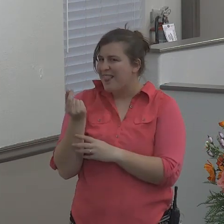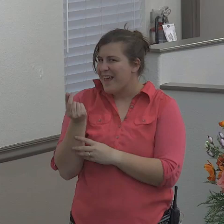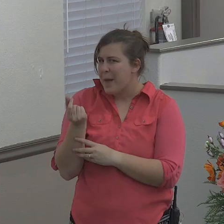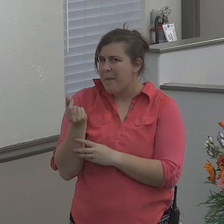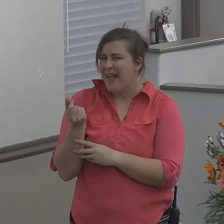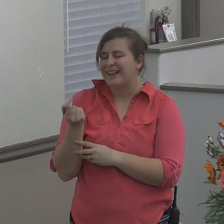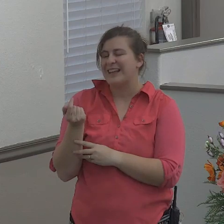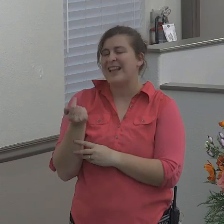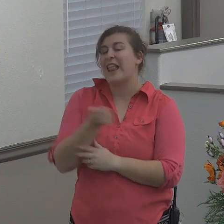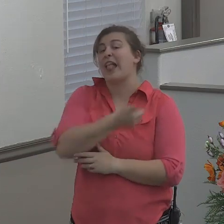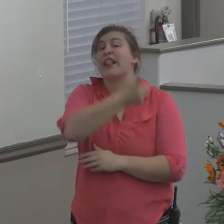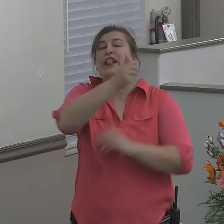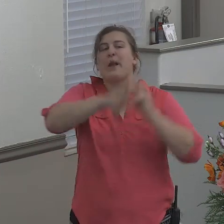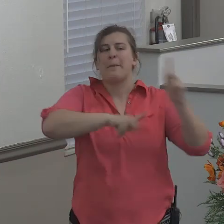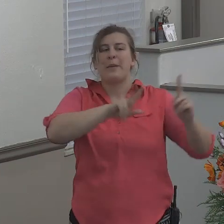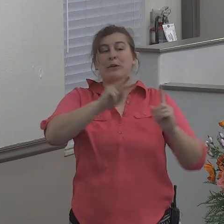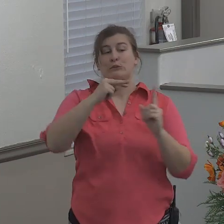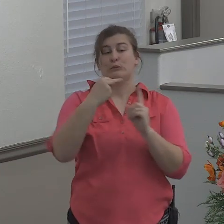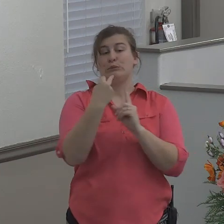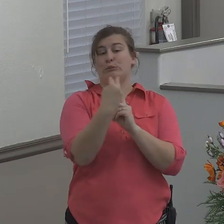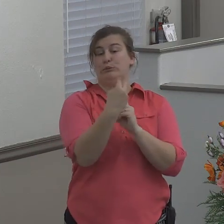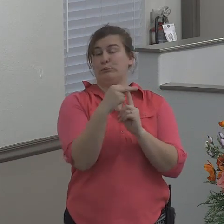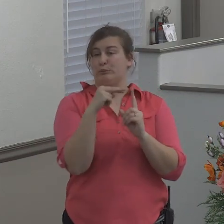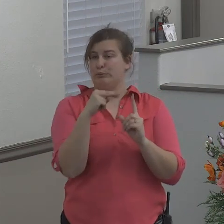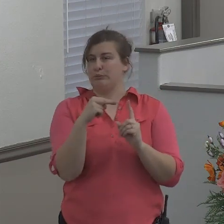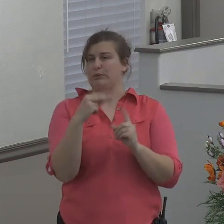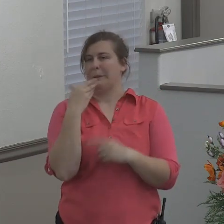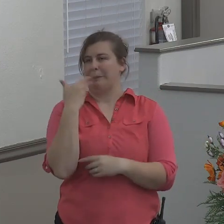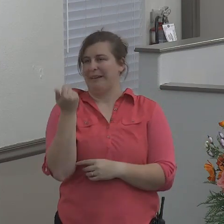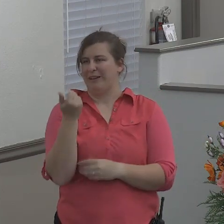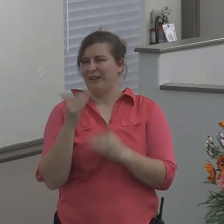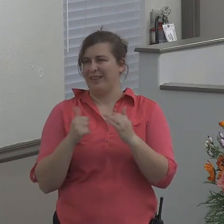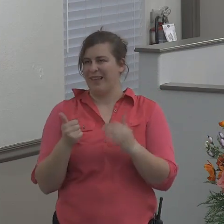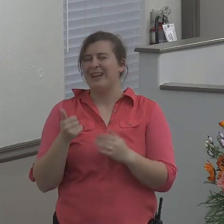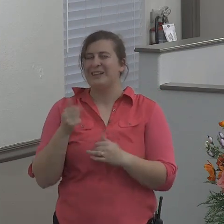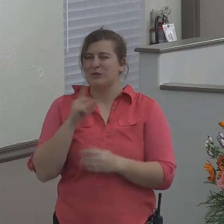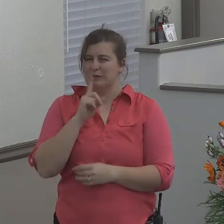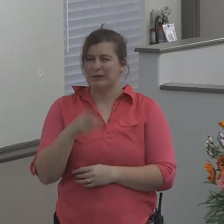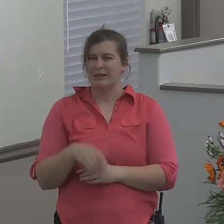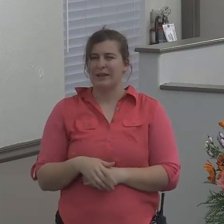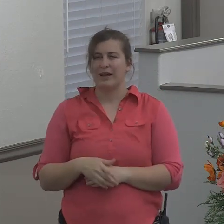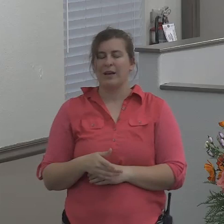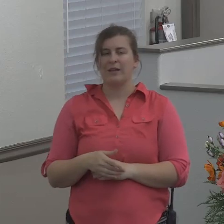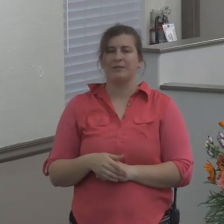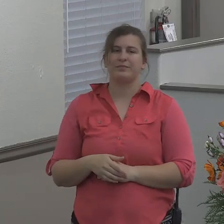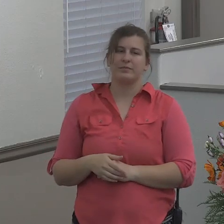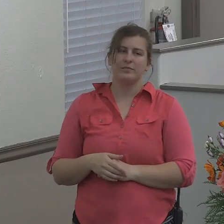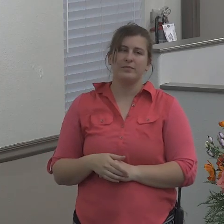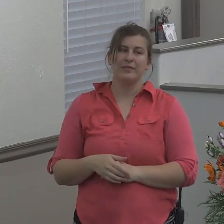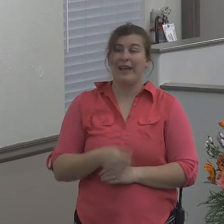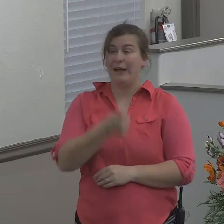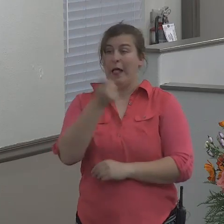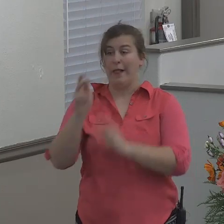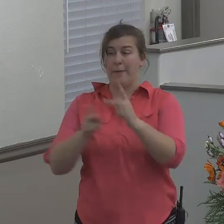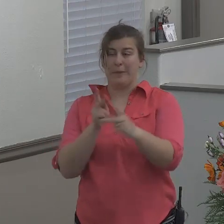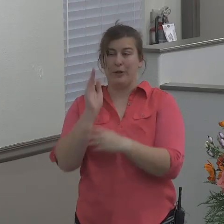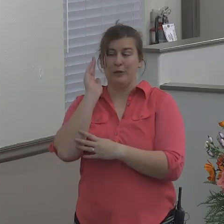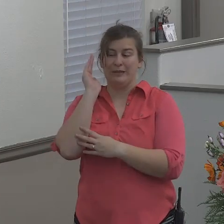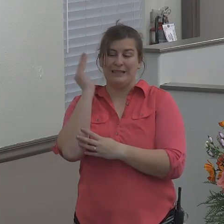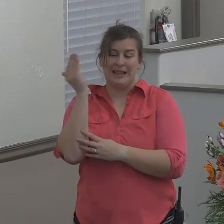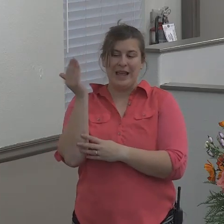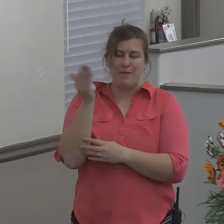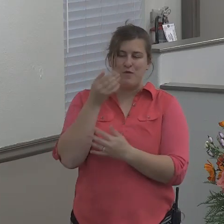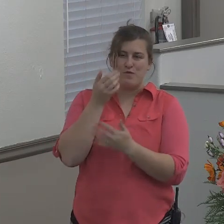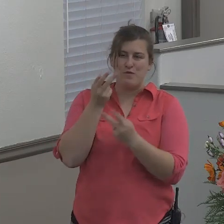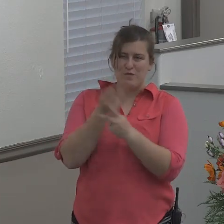other people look worse than we do. We can try to make ourselves look a little bad but we always have